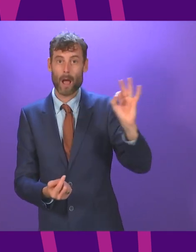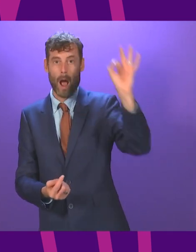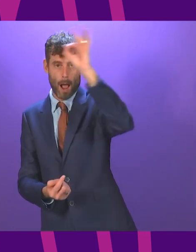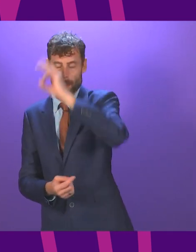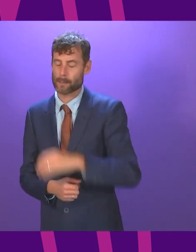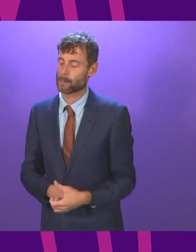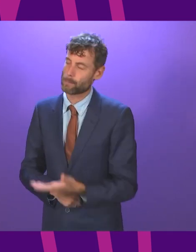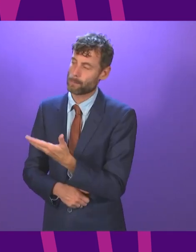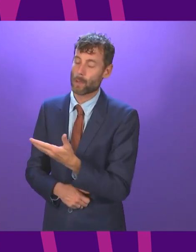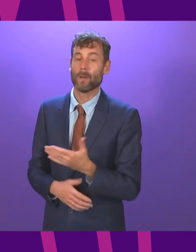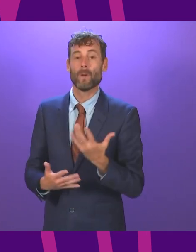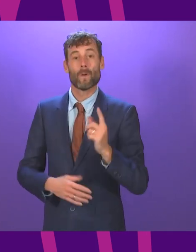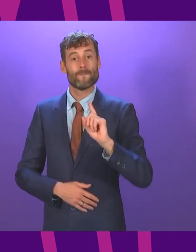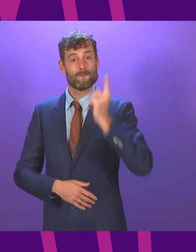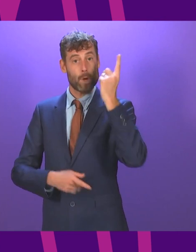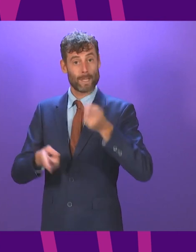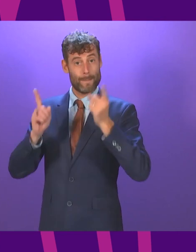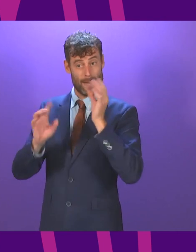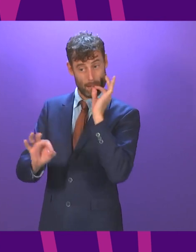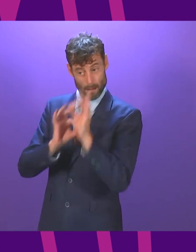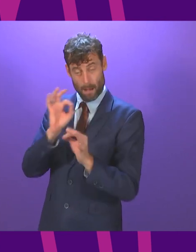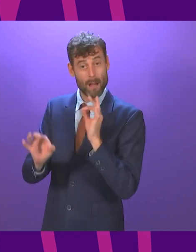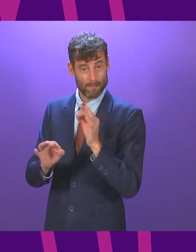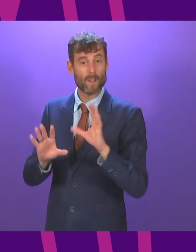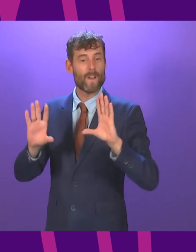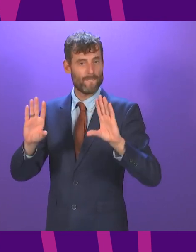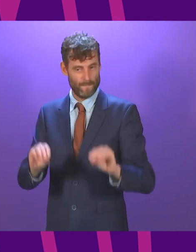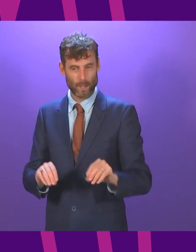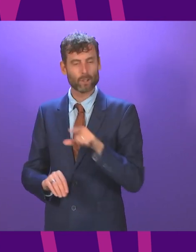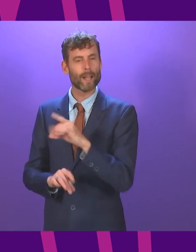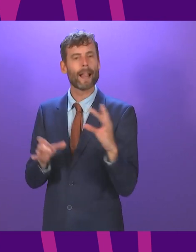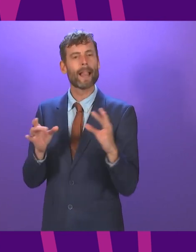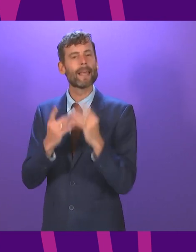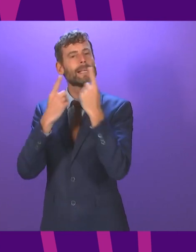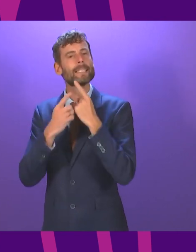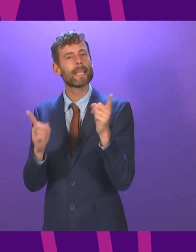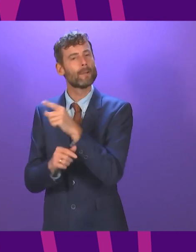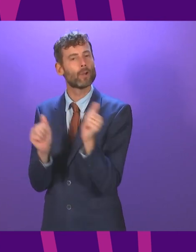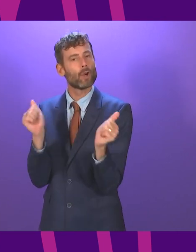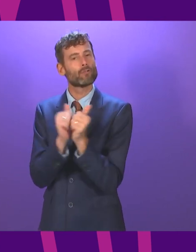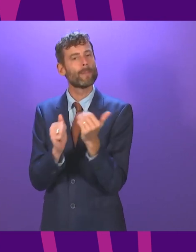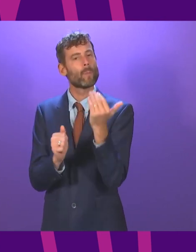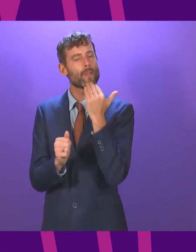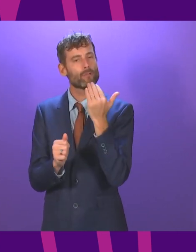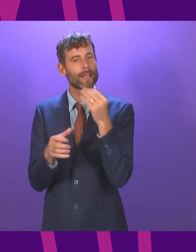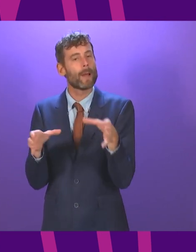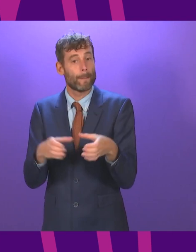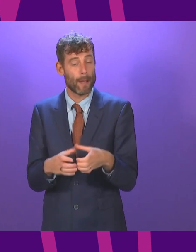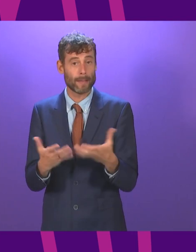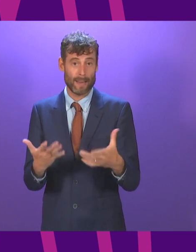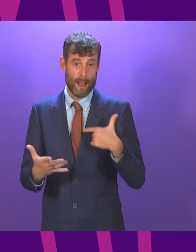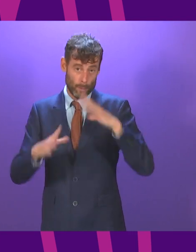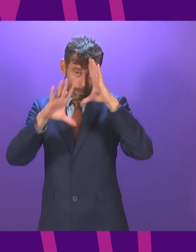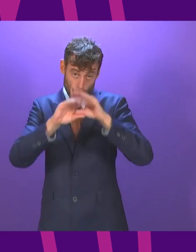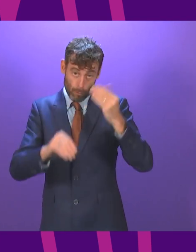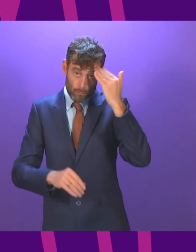statement on the agreement with the Scottish Green Party and I'll just take this opportunity to remind members that social distancing measures are in place